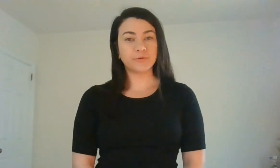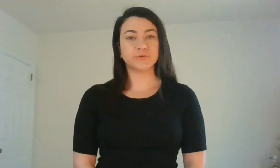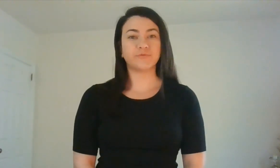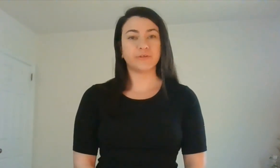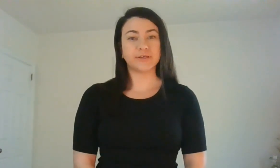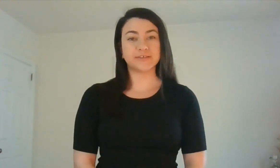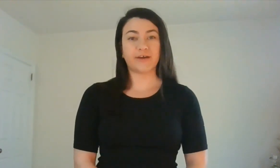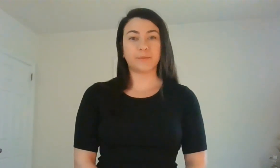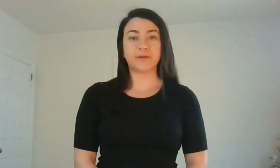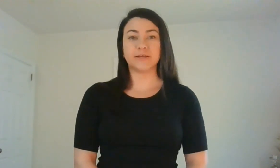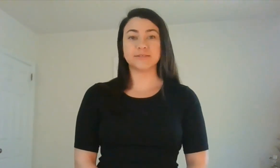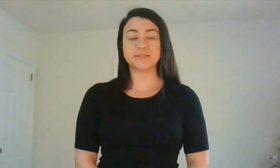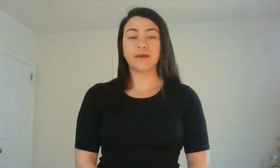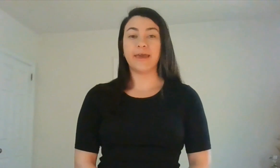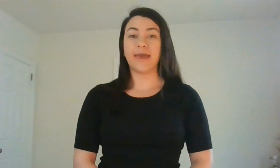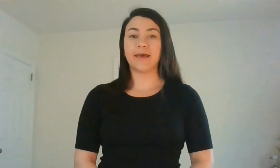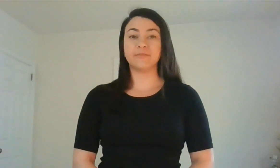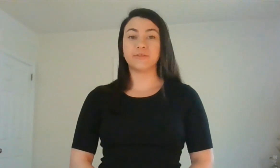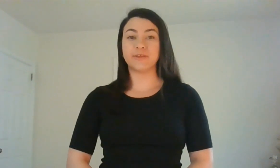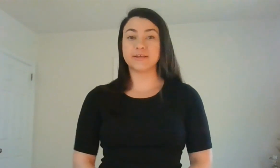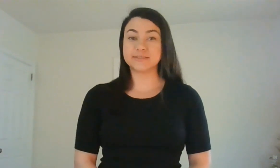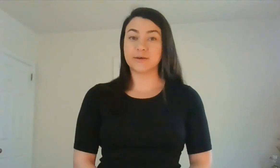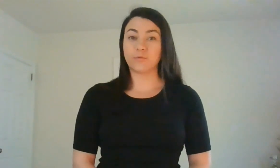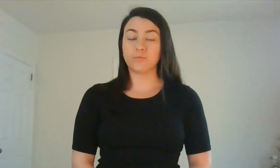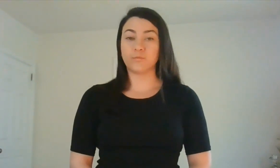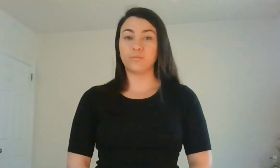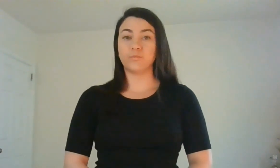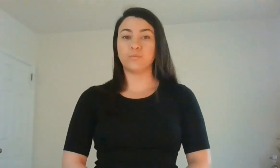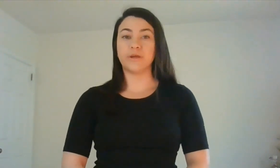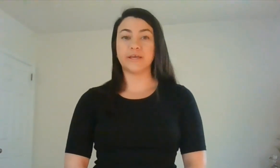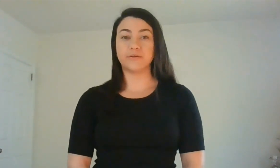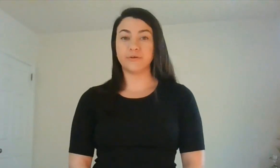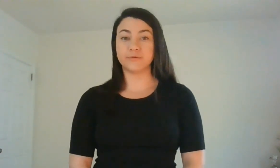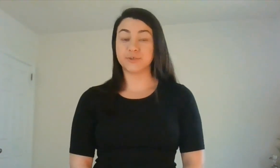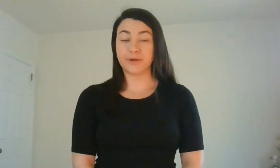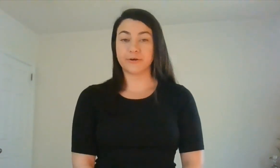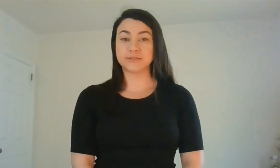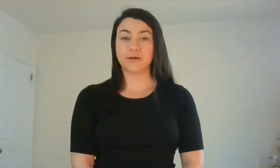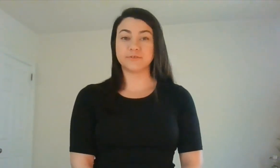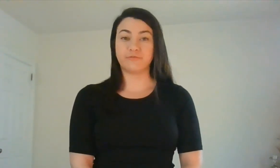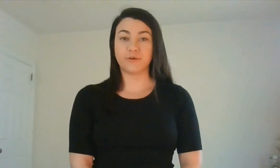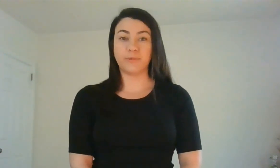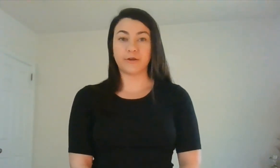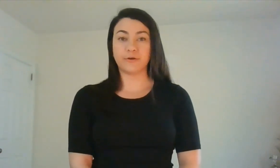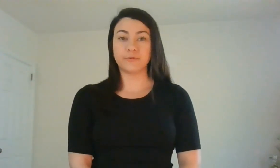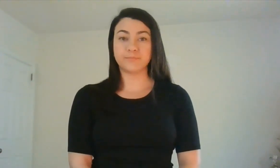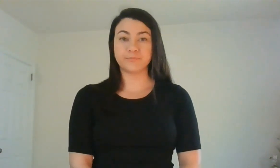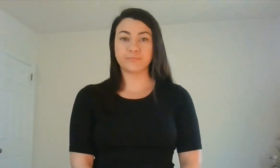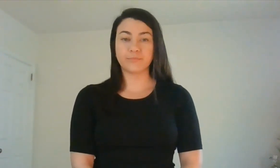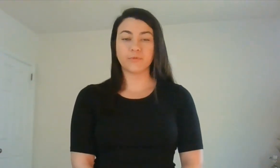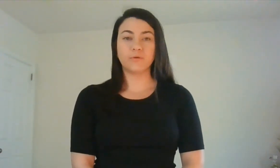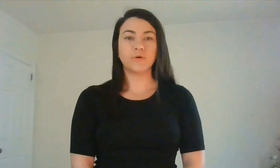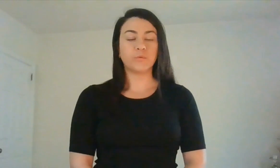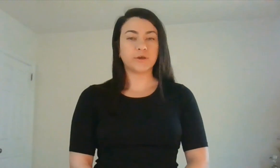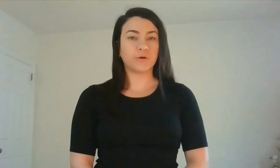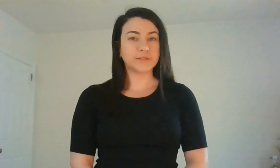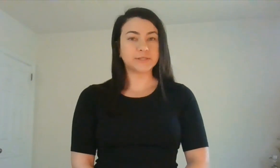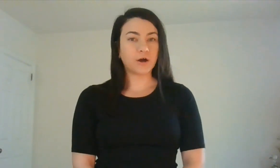those feelings of happiness and the things that we can do to make ourselves feel better. We can always talk